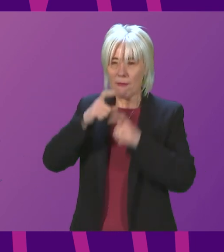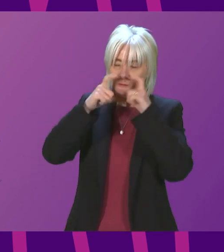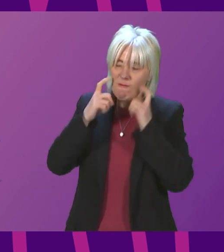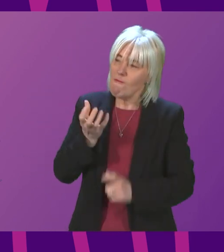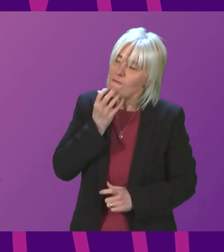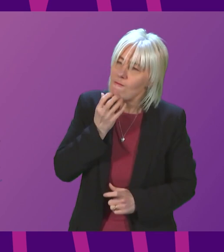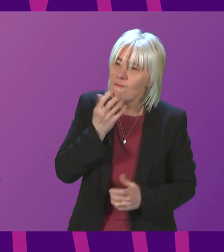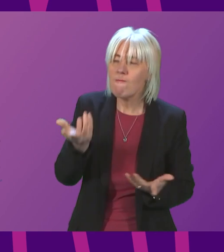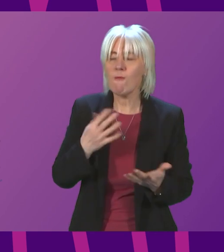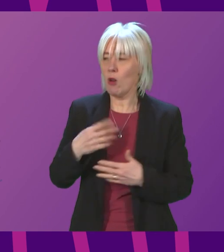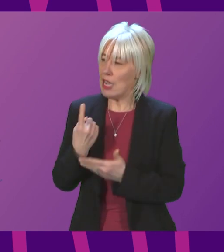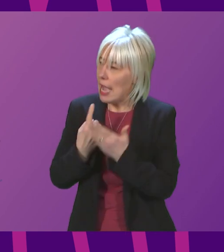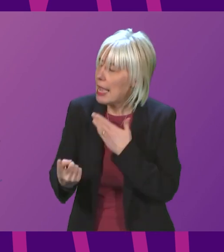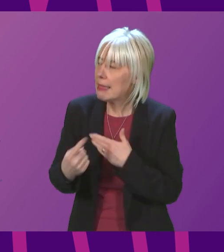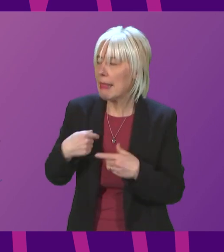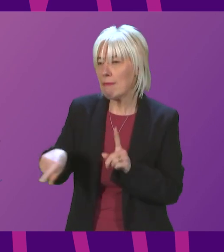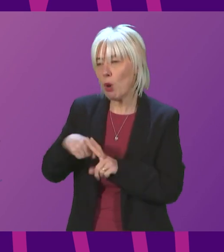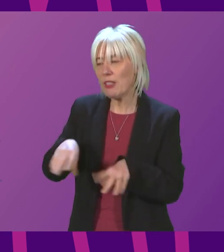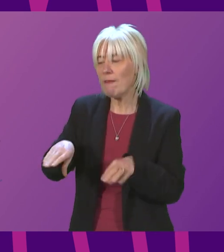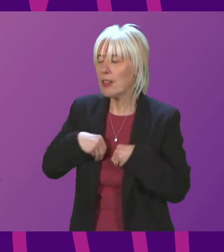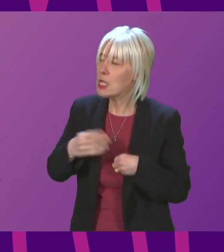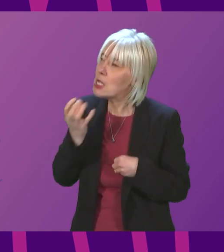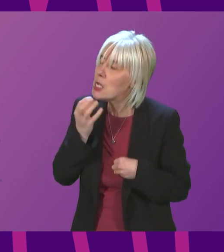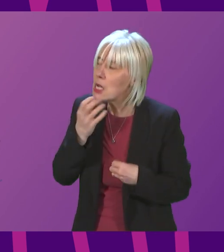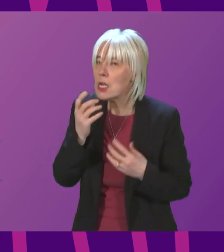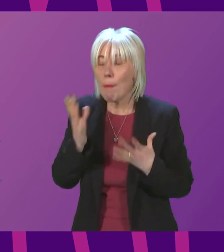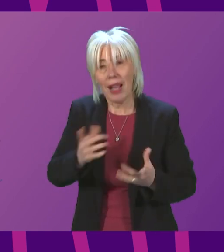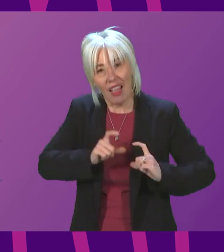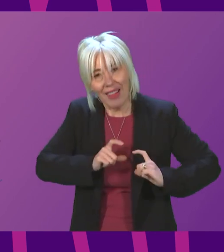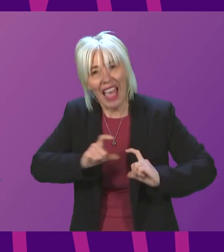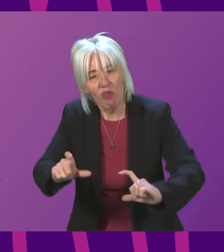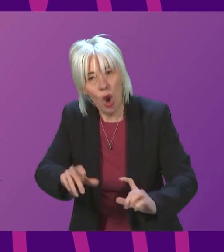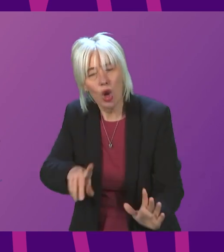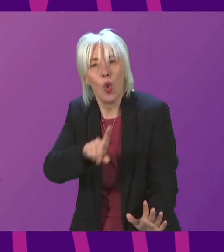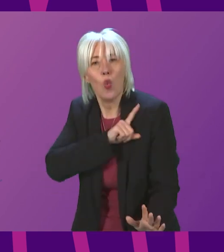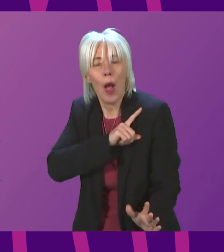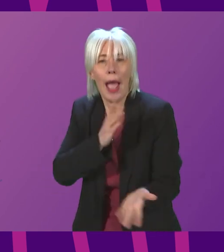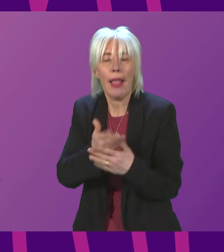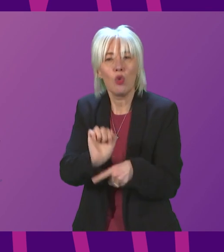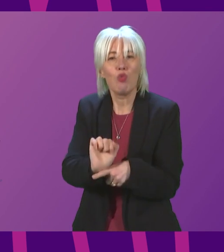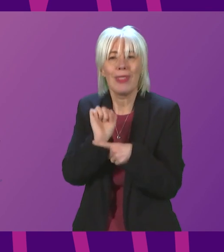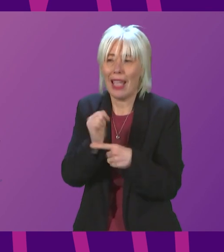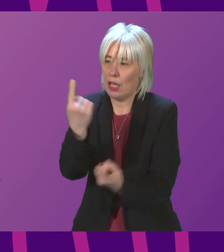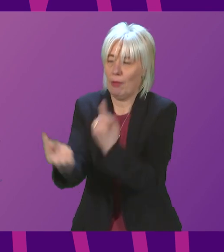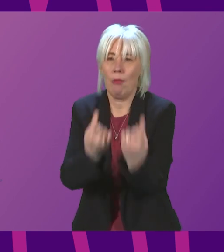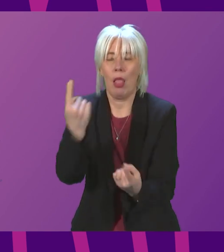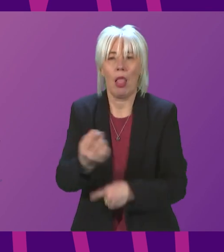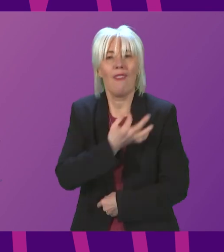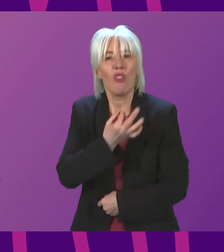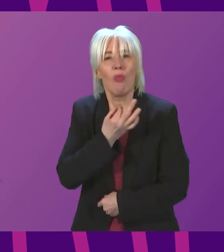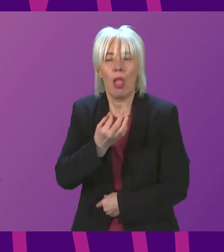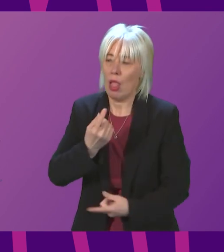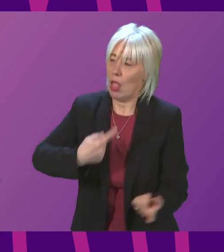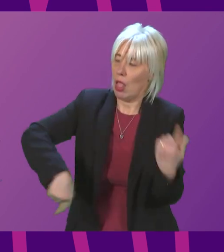or having to isolate when you test positive to continue to do these things because they are about the protection of those who are most vulnerable in our